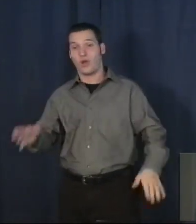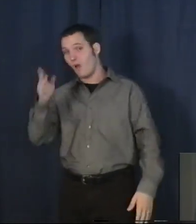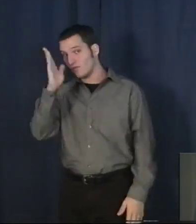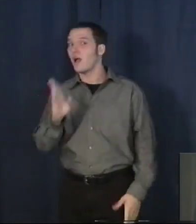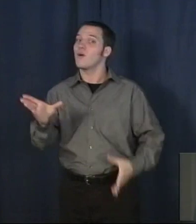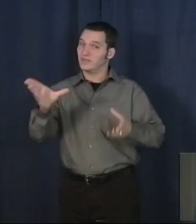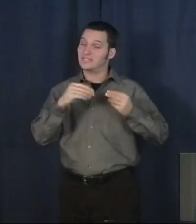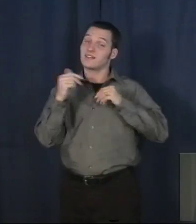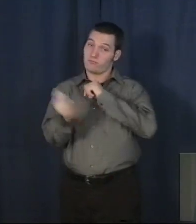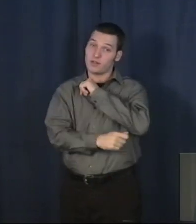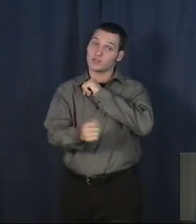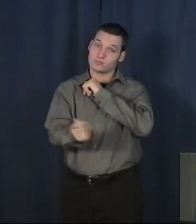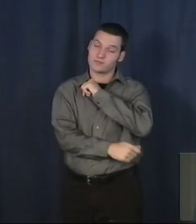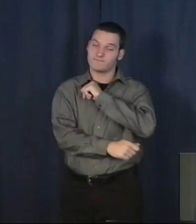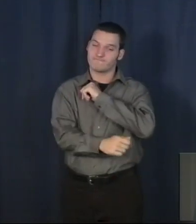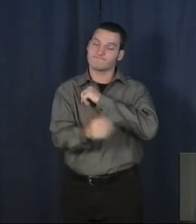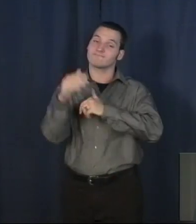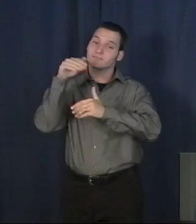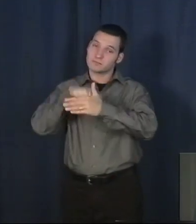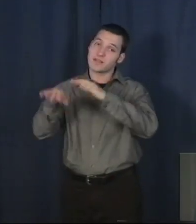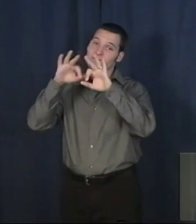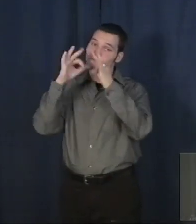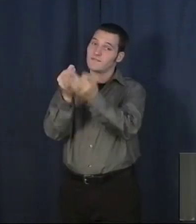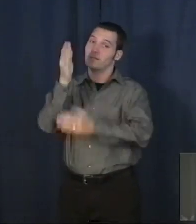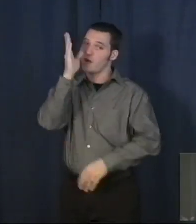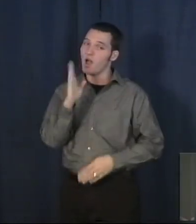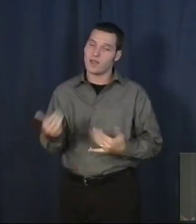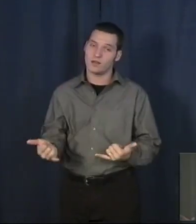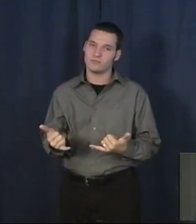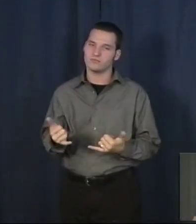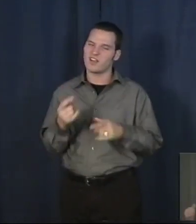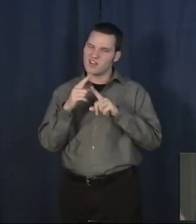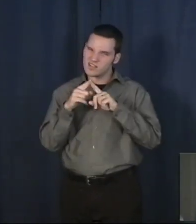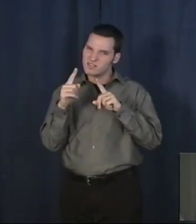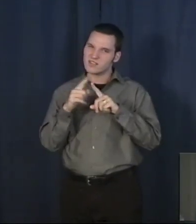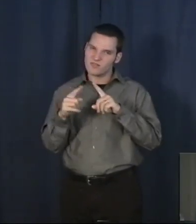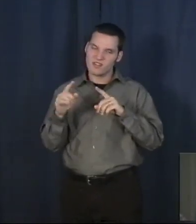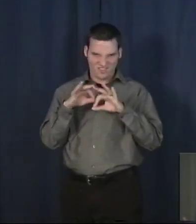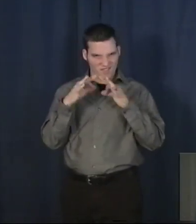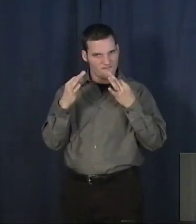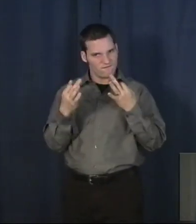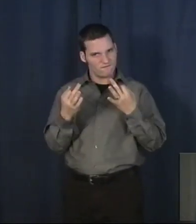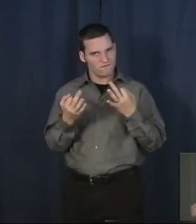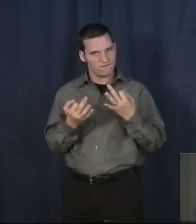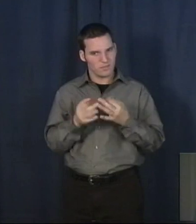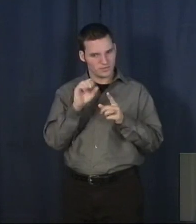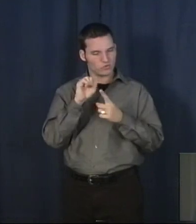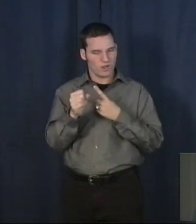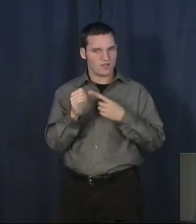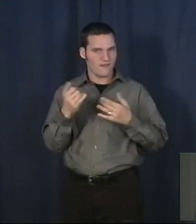See, I'm in God's family now, and it's treated very different, a family matter, if I do some sin. Whereas before, God would have been